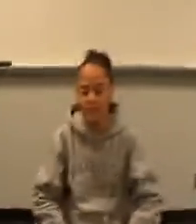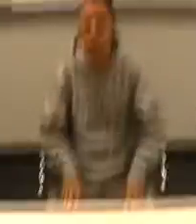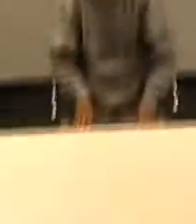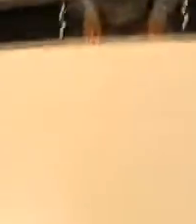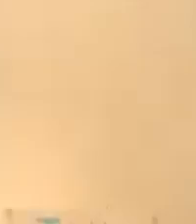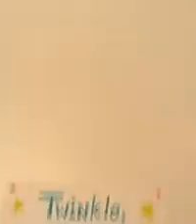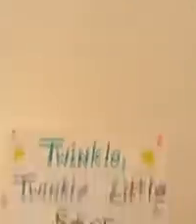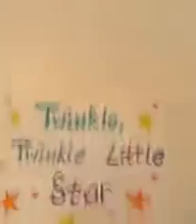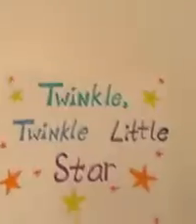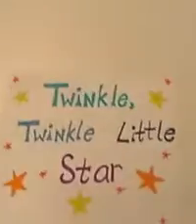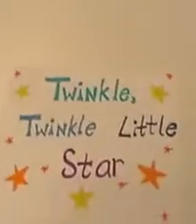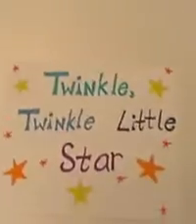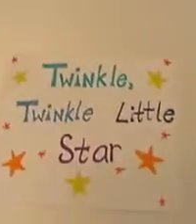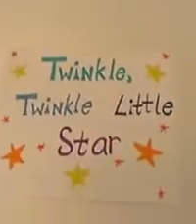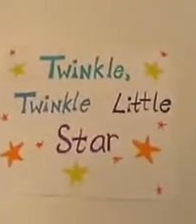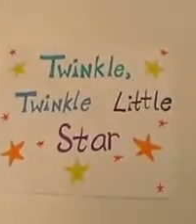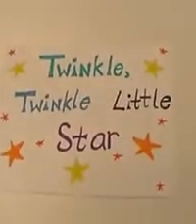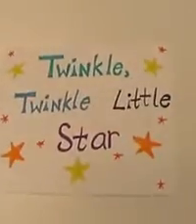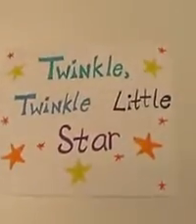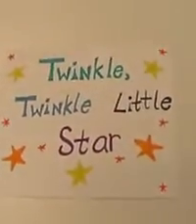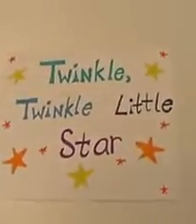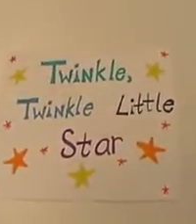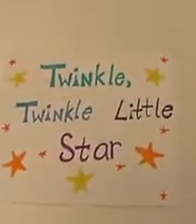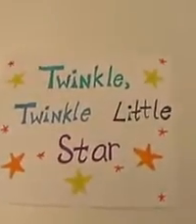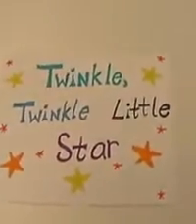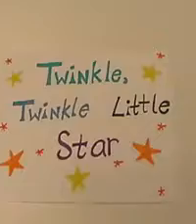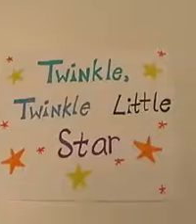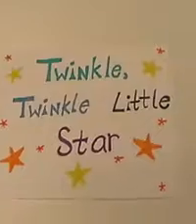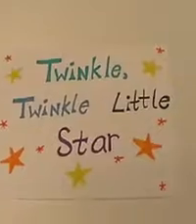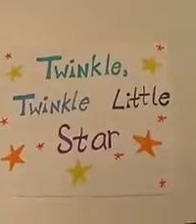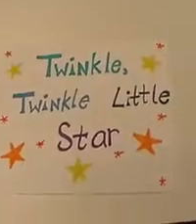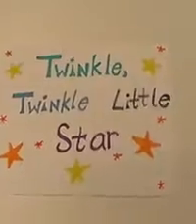and we're going to teach you how to sign Twinkle Twinkle Little Star.